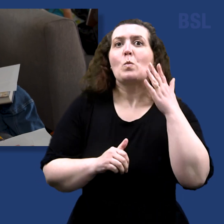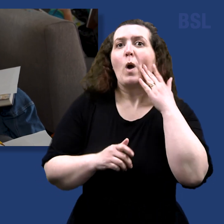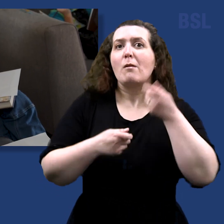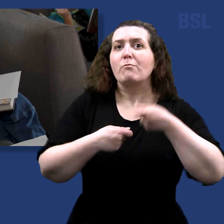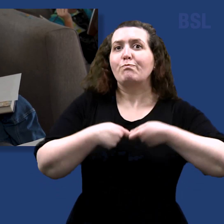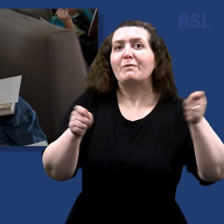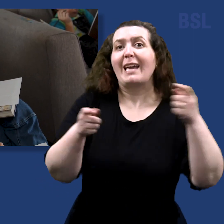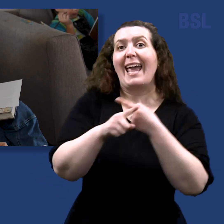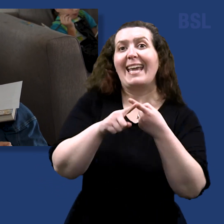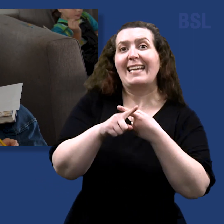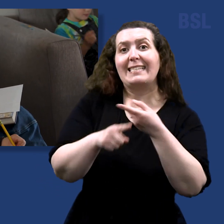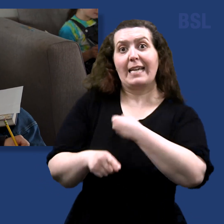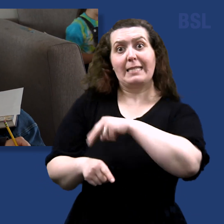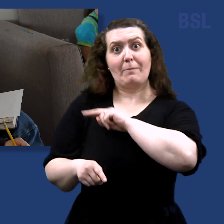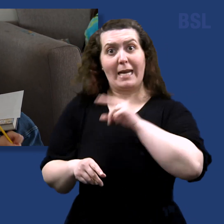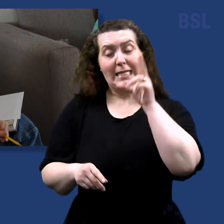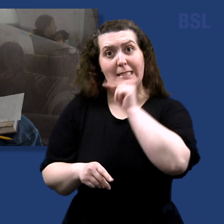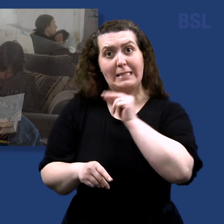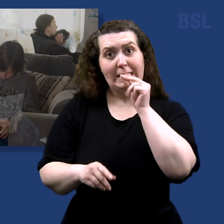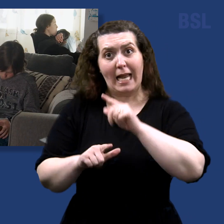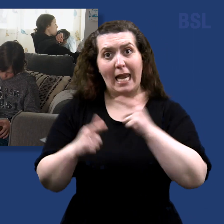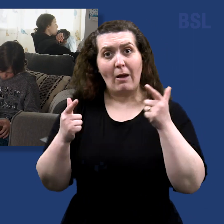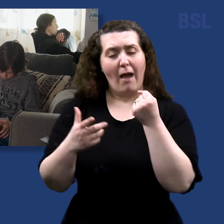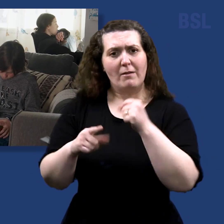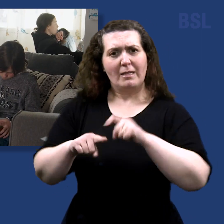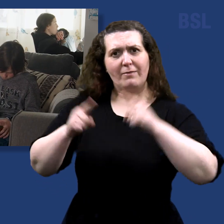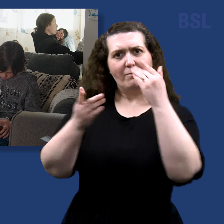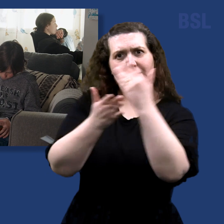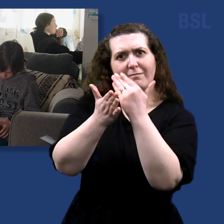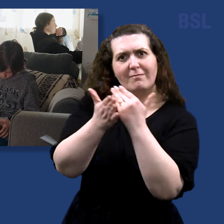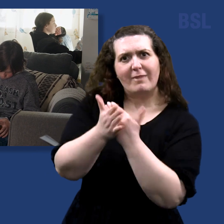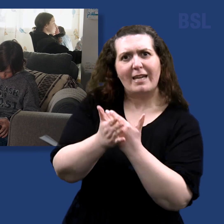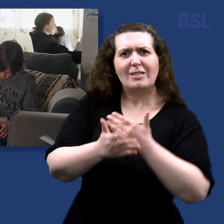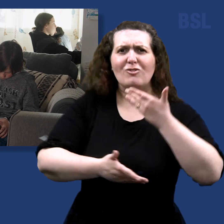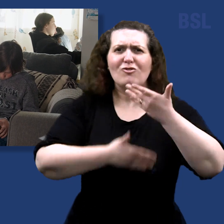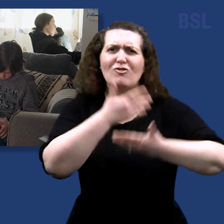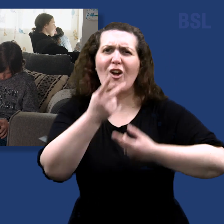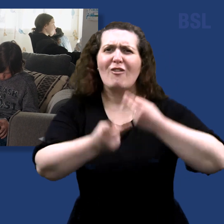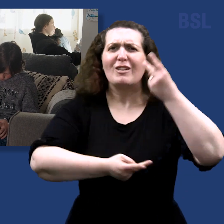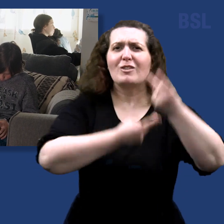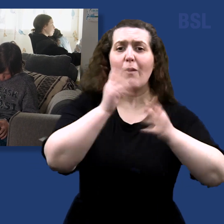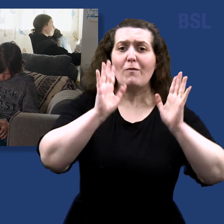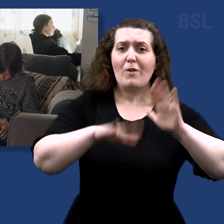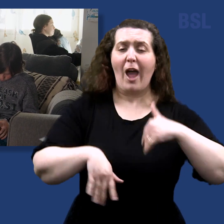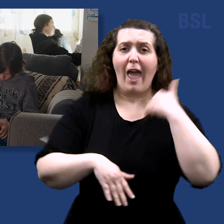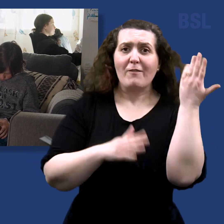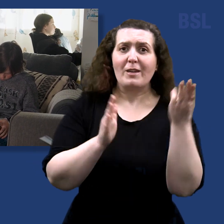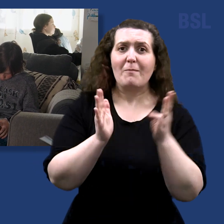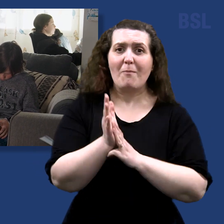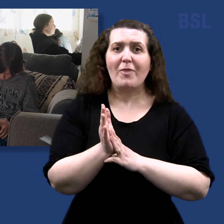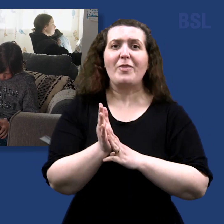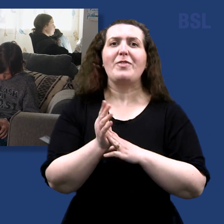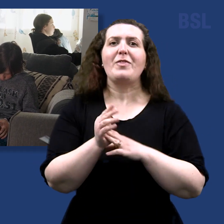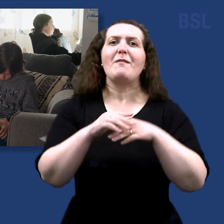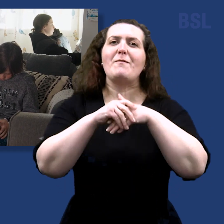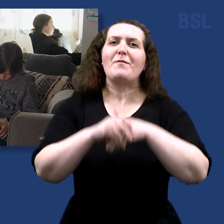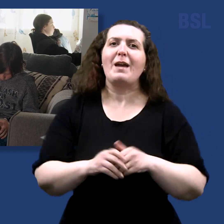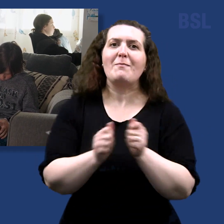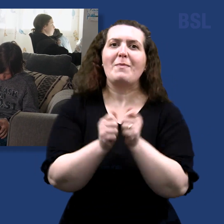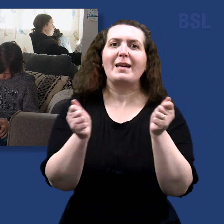the app offers a selection of articles, stories, and songs from each month's edition. To access the skill, just say, Alexa,